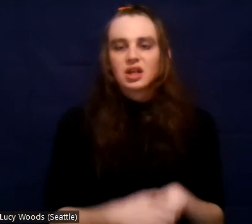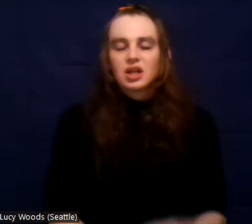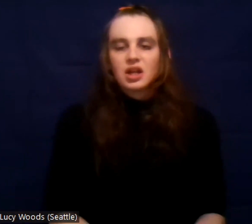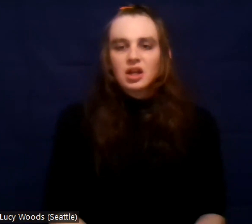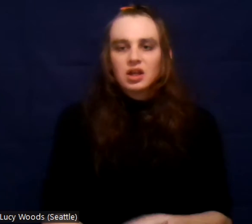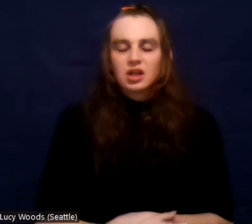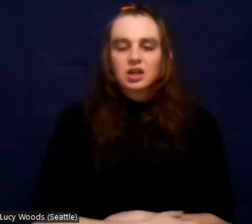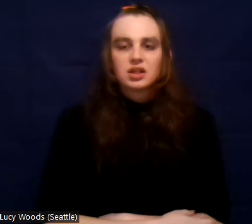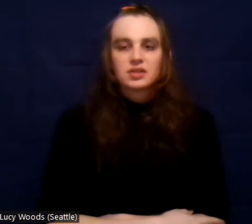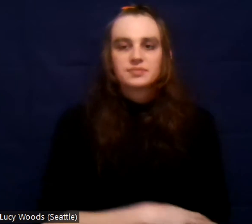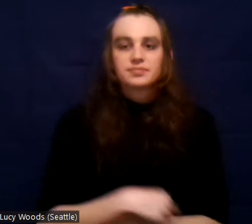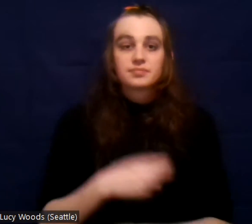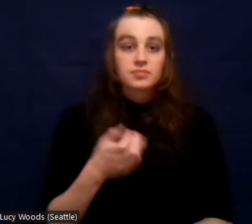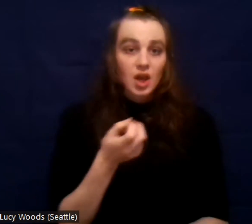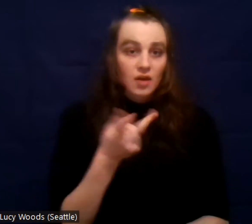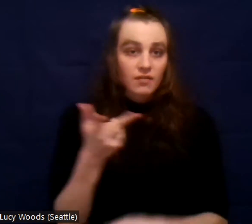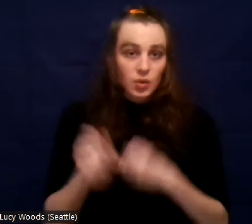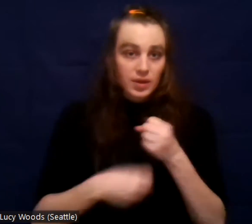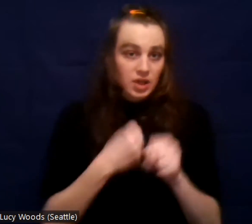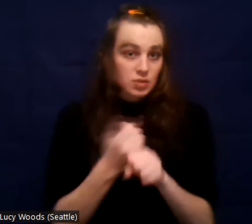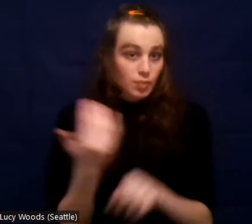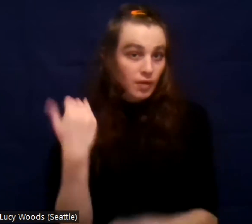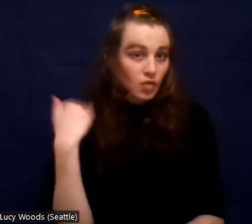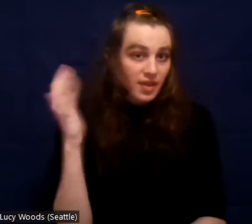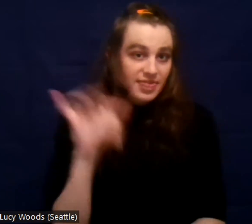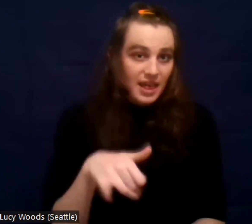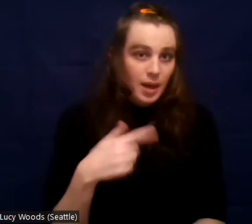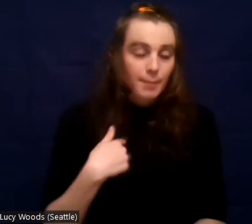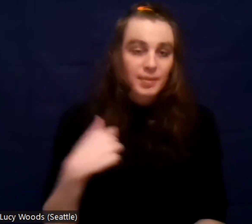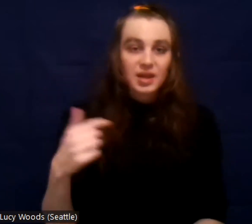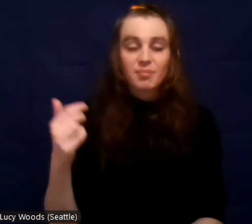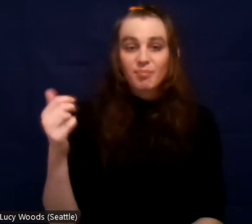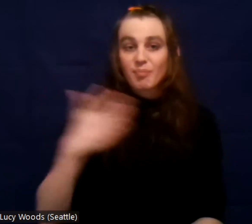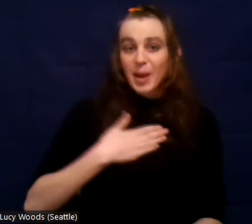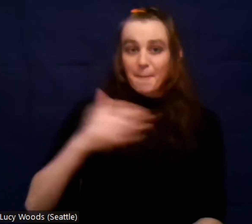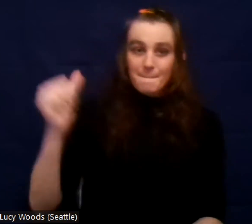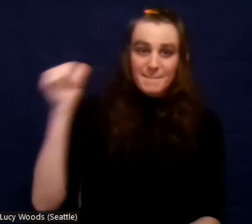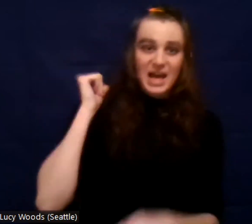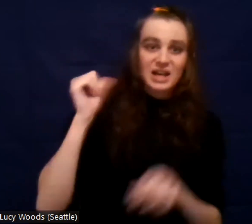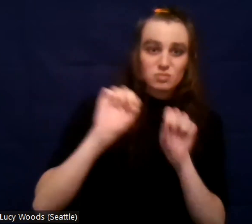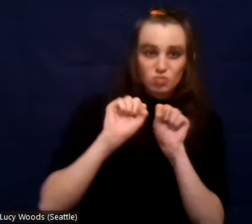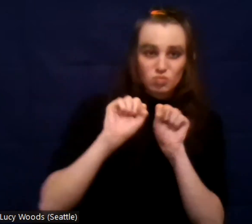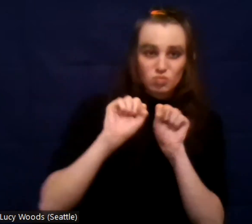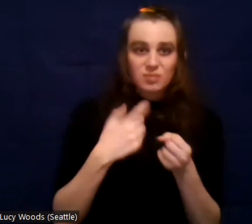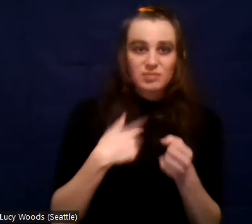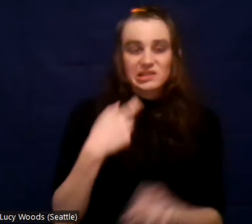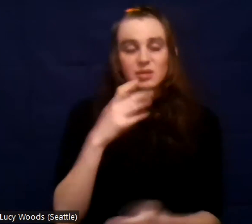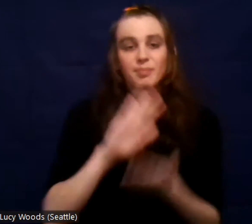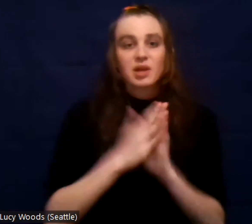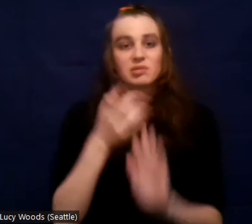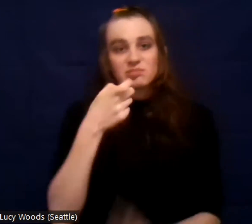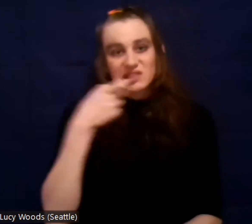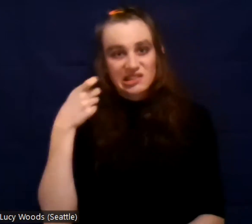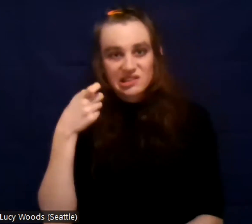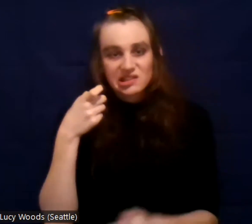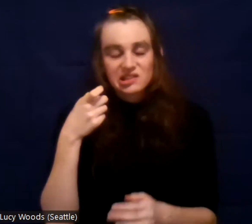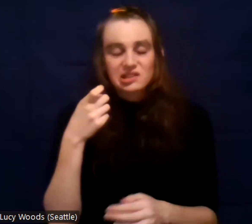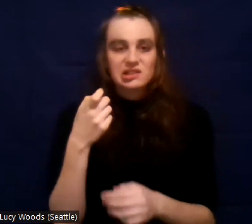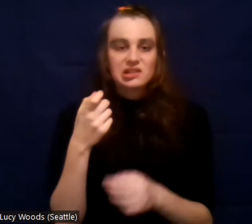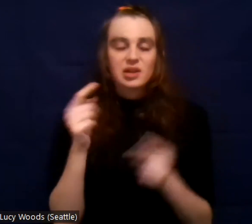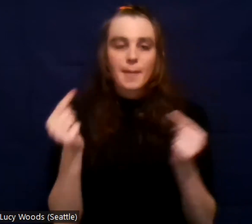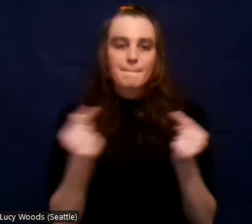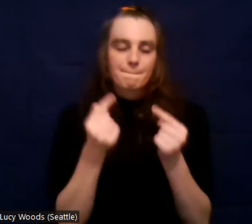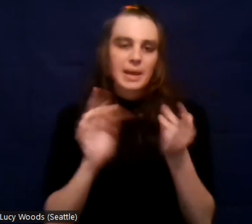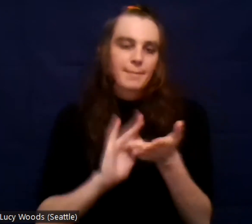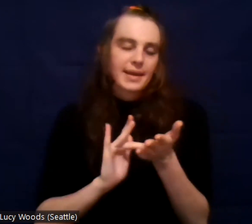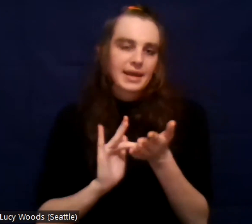a few years before that I had broke my back and that's how I got addicted to pain pills. Um, but once I stopped taking the pills, I replaced